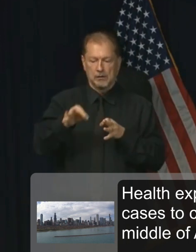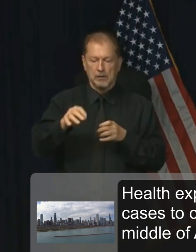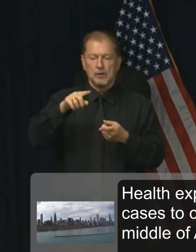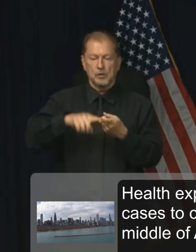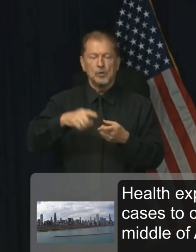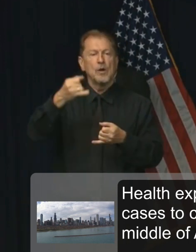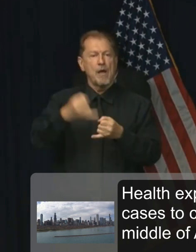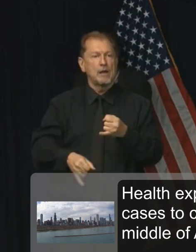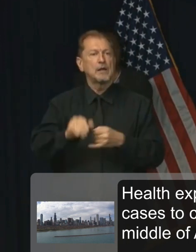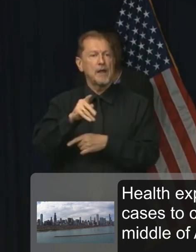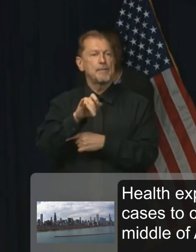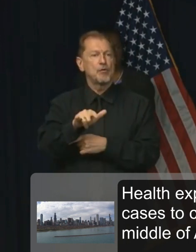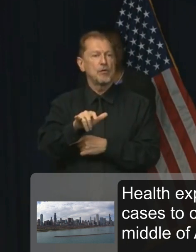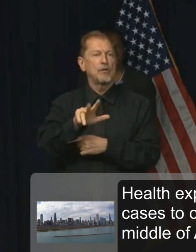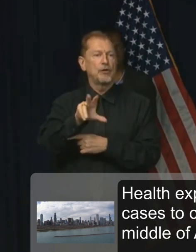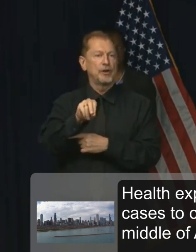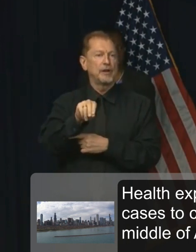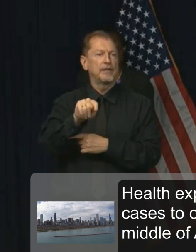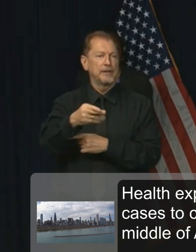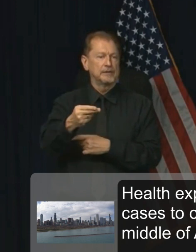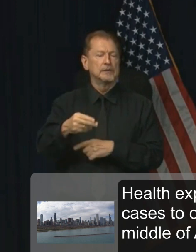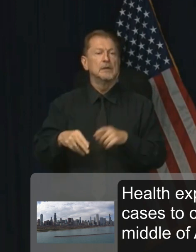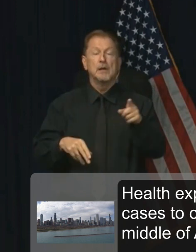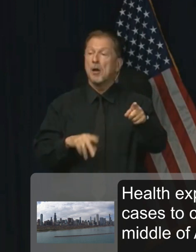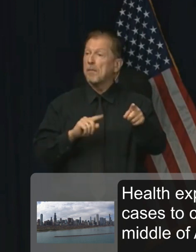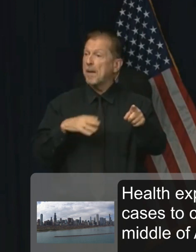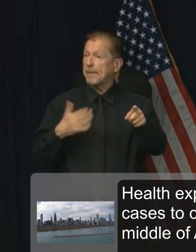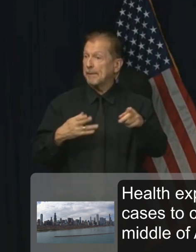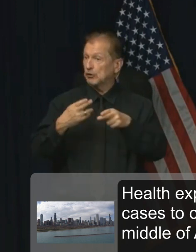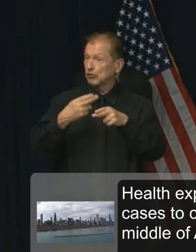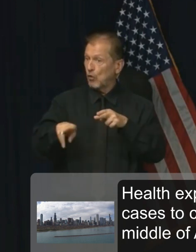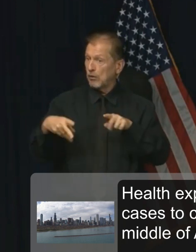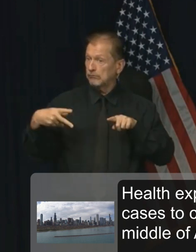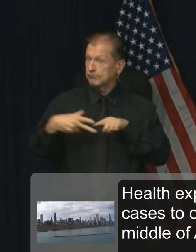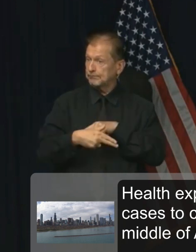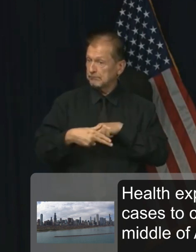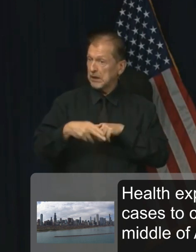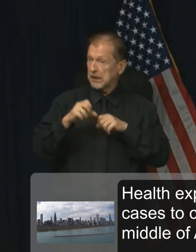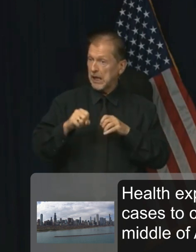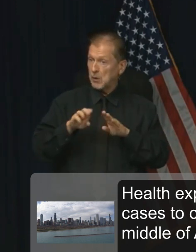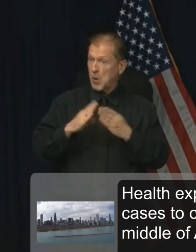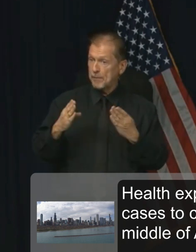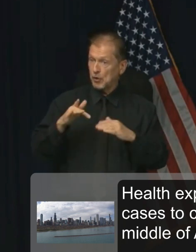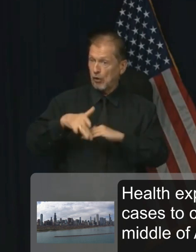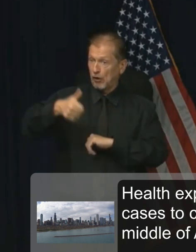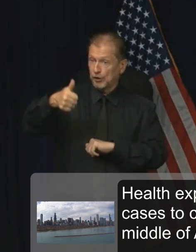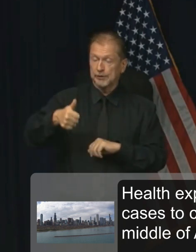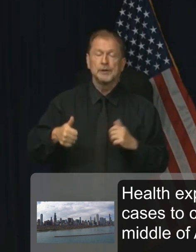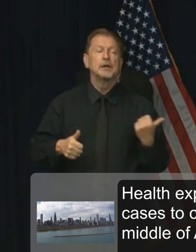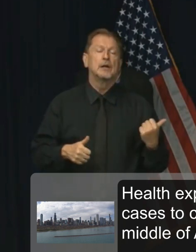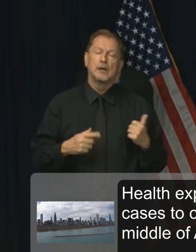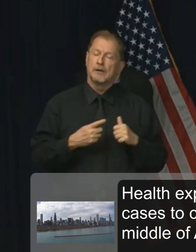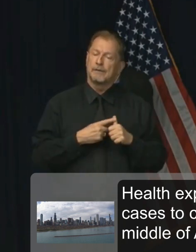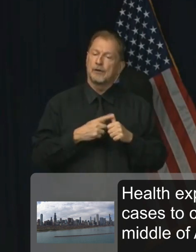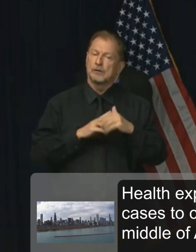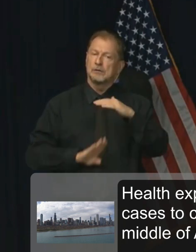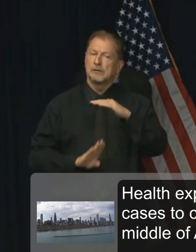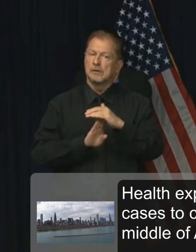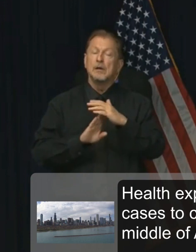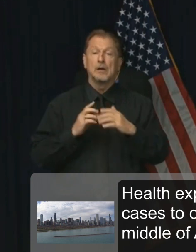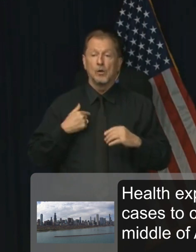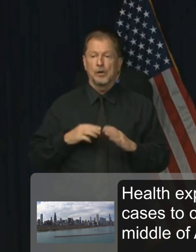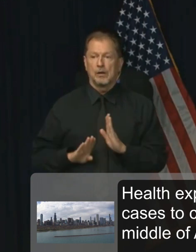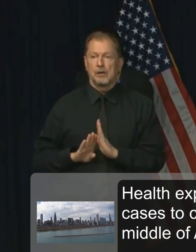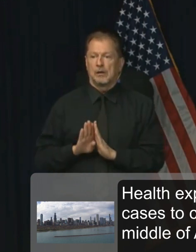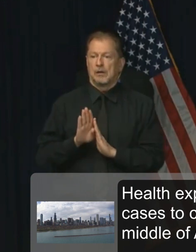that's the date we chose. What would it take to shorten that? Well, we need to see, first of all, we have to see the peak here. We haven't seen the peak, and